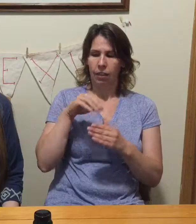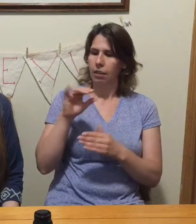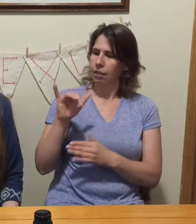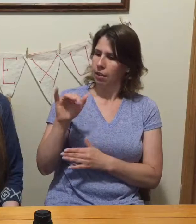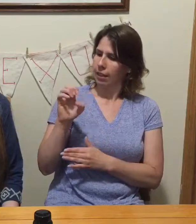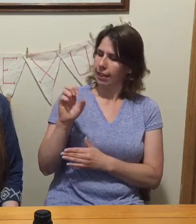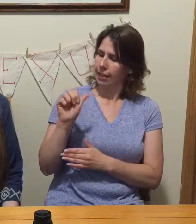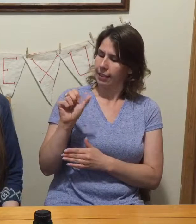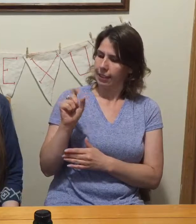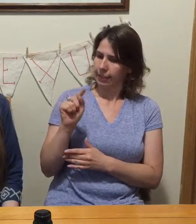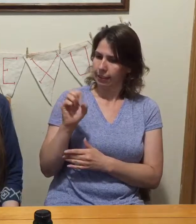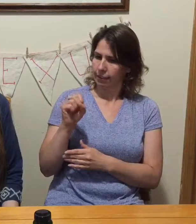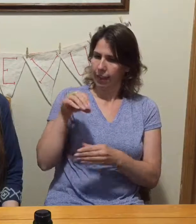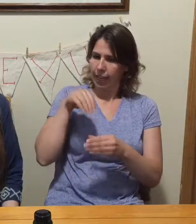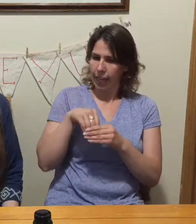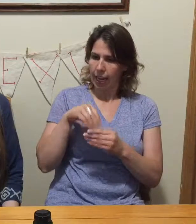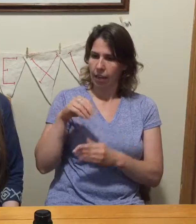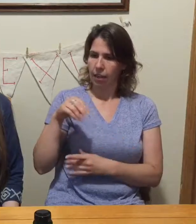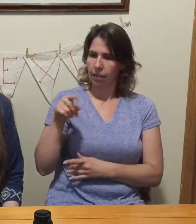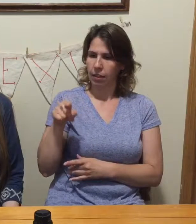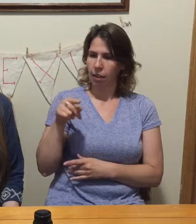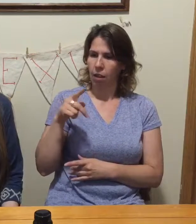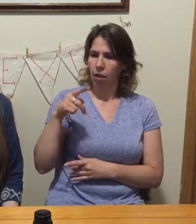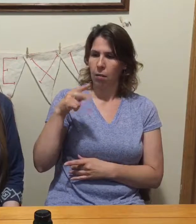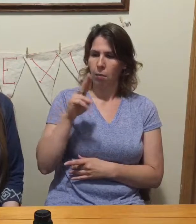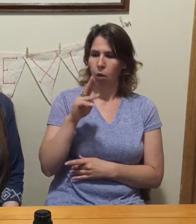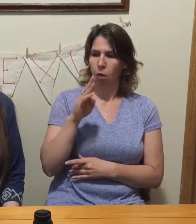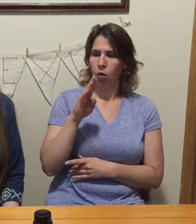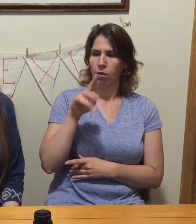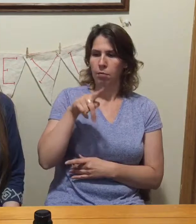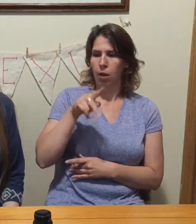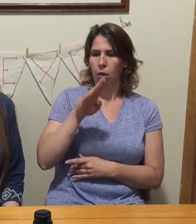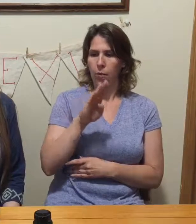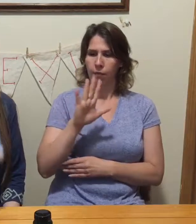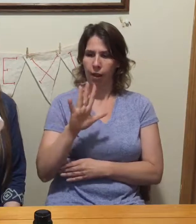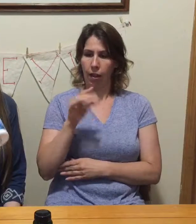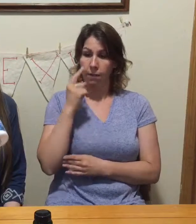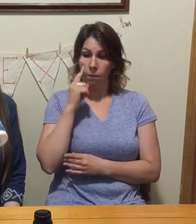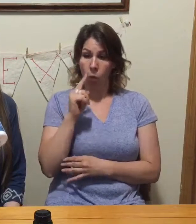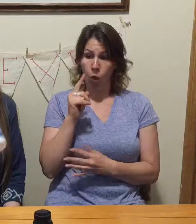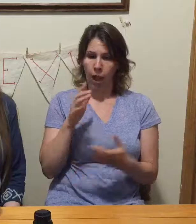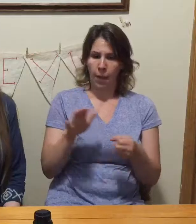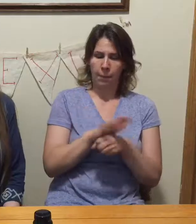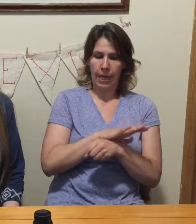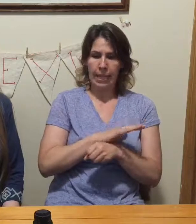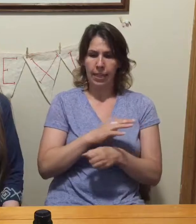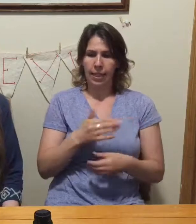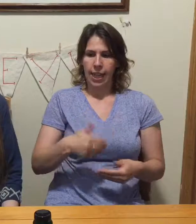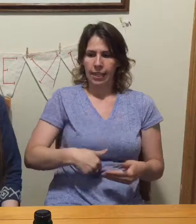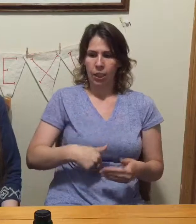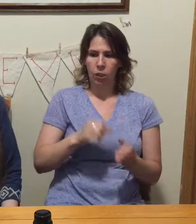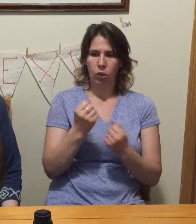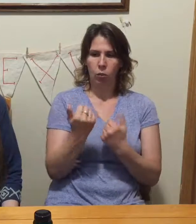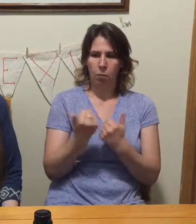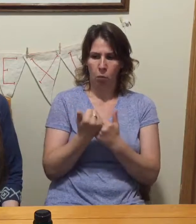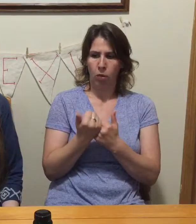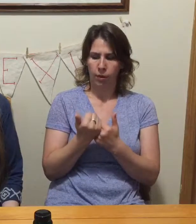We would encourage you to add ProBio 5 to your BioCleanse for that complete intestinal health.